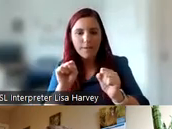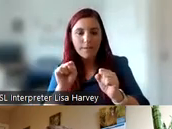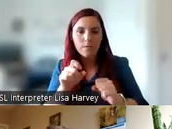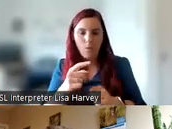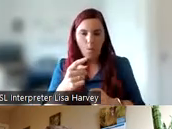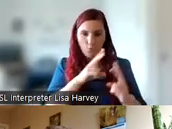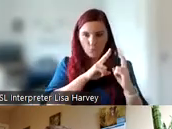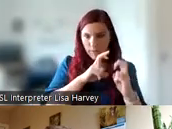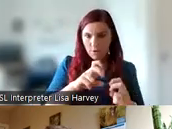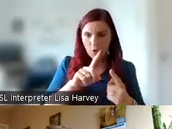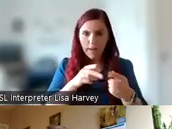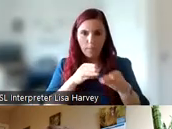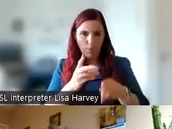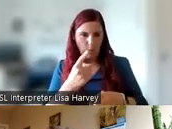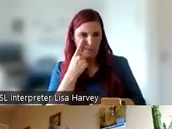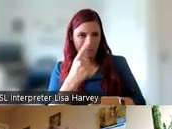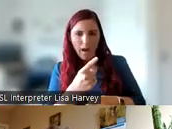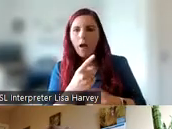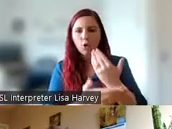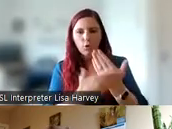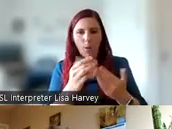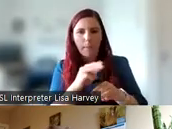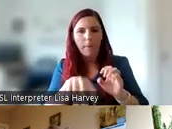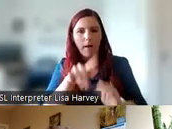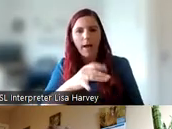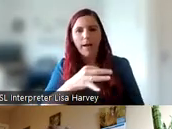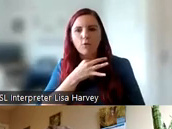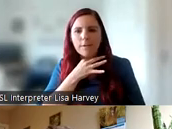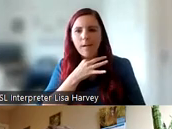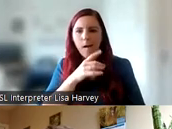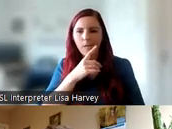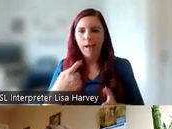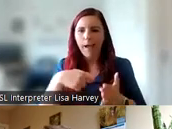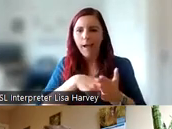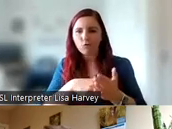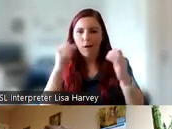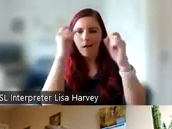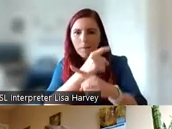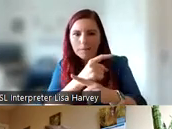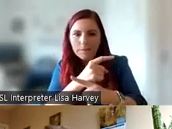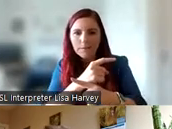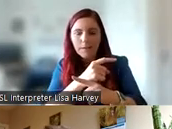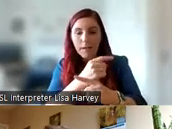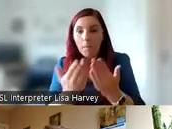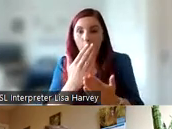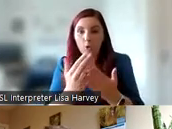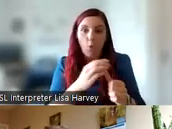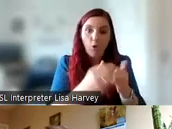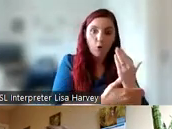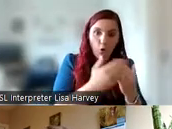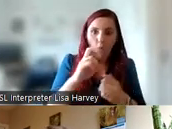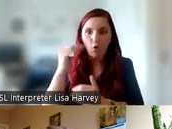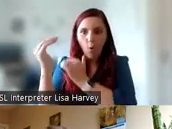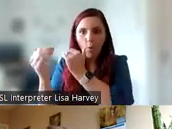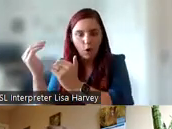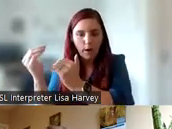and in practice is that young people are at a much higher risk of poor complications than younger and older people with diabetes and also have